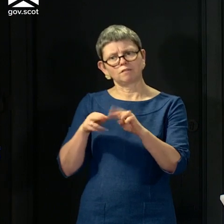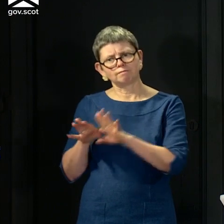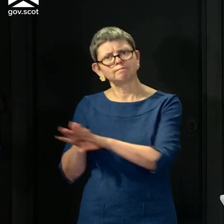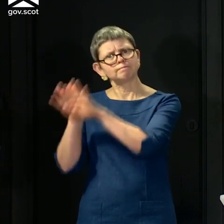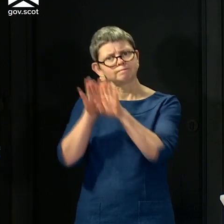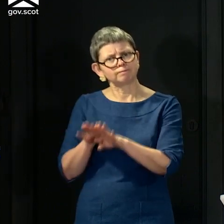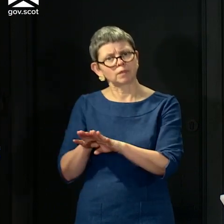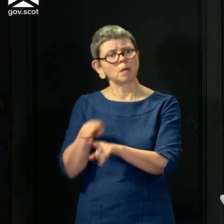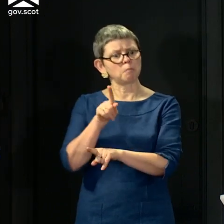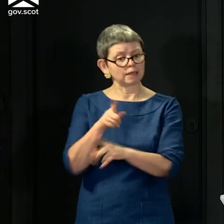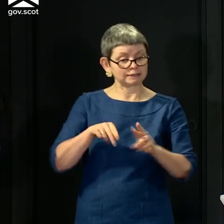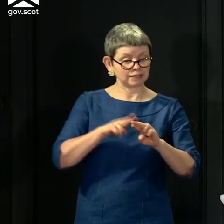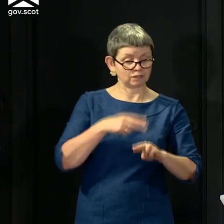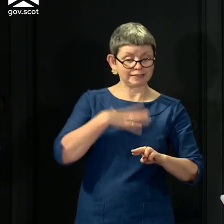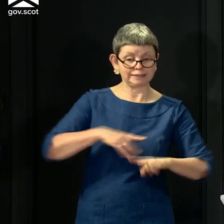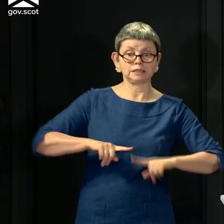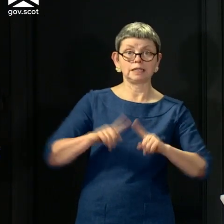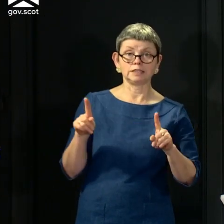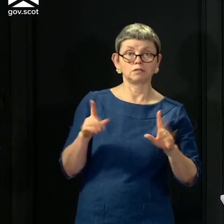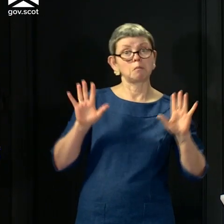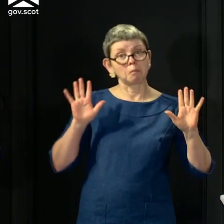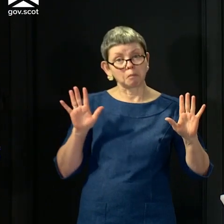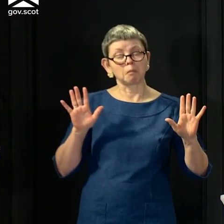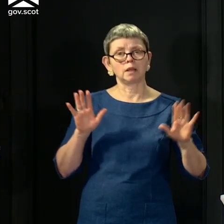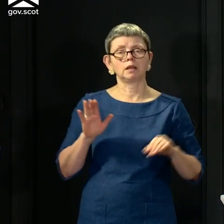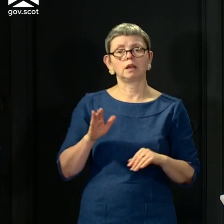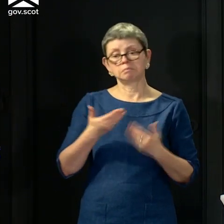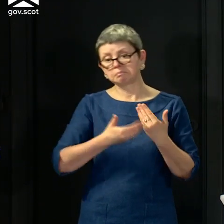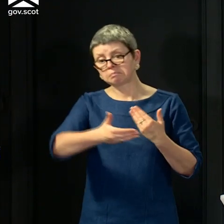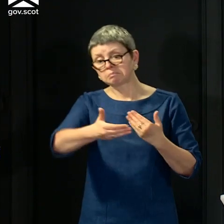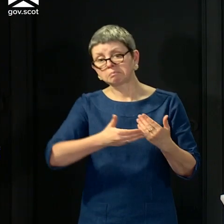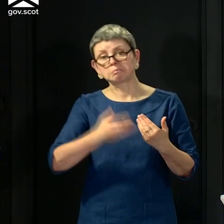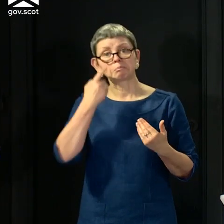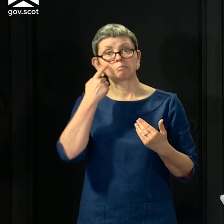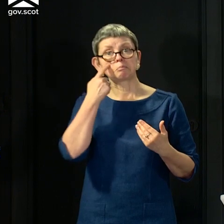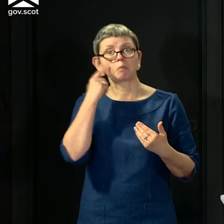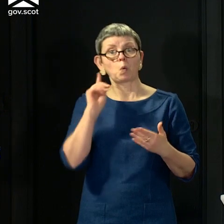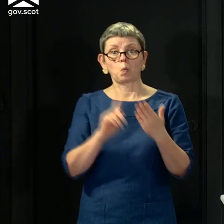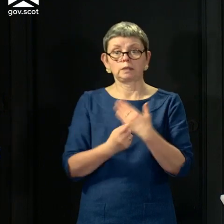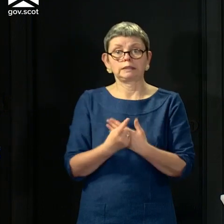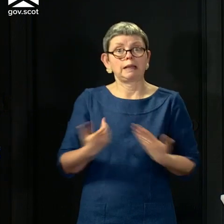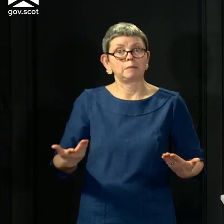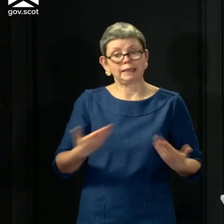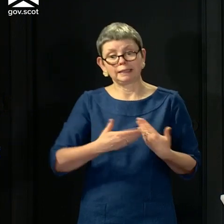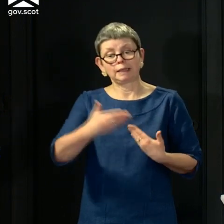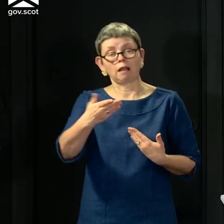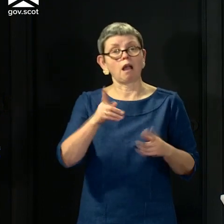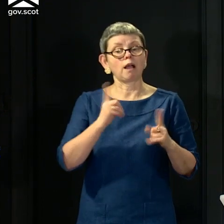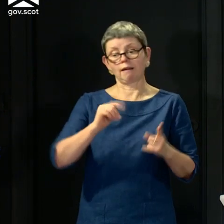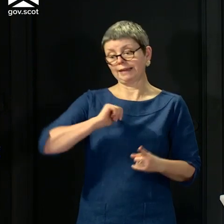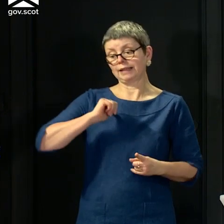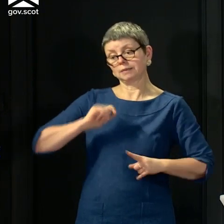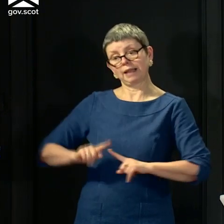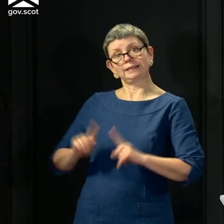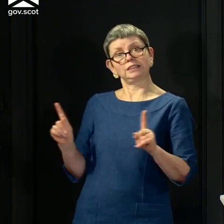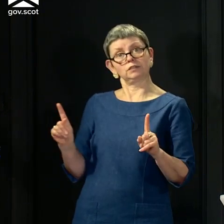these things will range from, and we'll see where we go in the next few weeks. I'm not standing here predicting differences, but